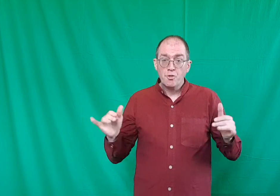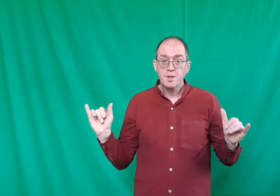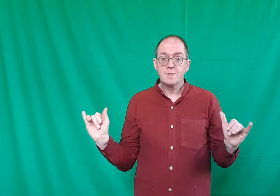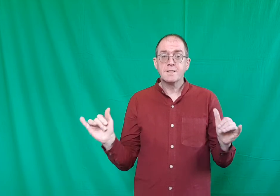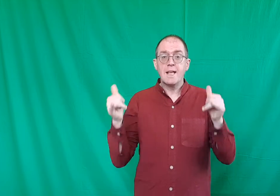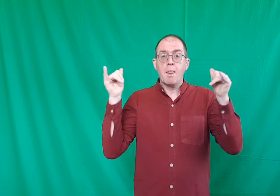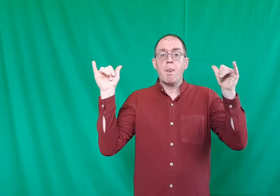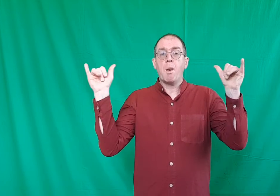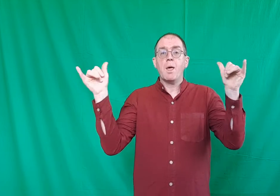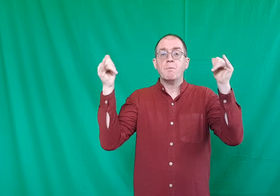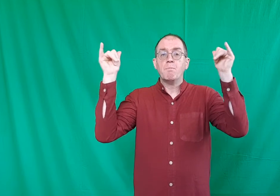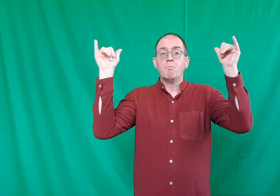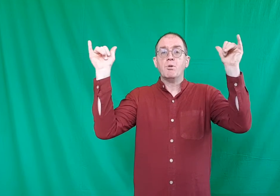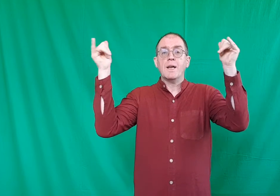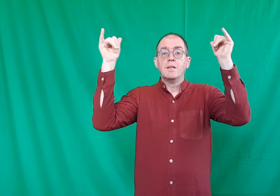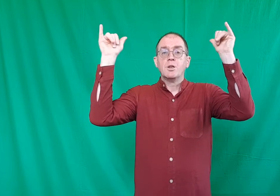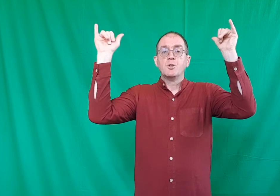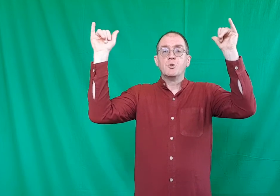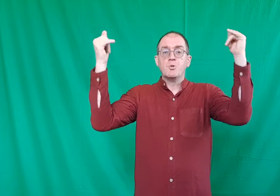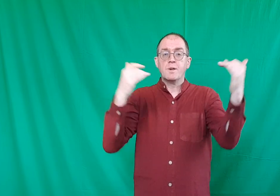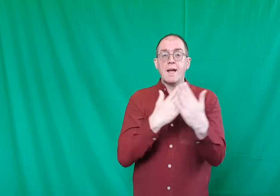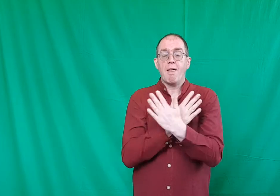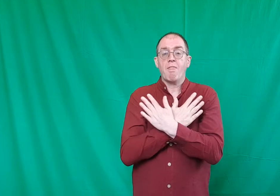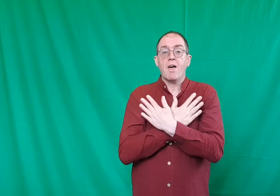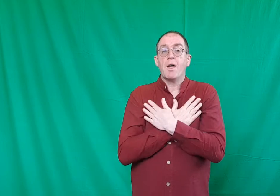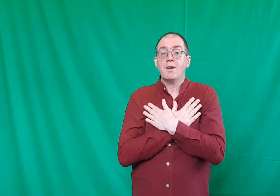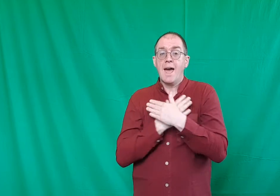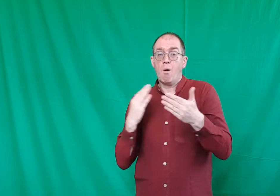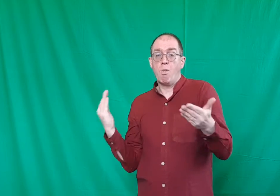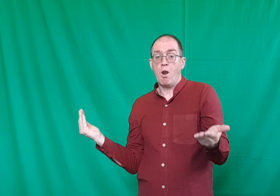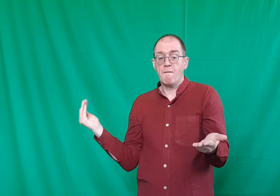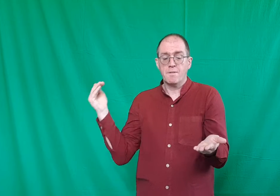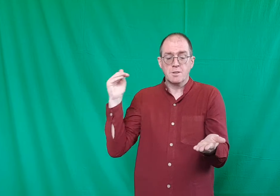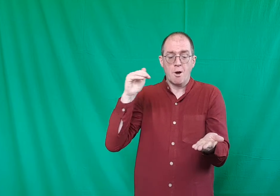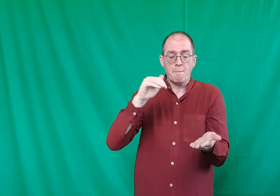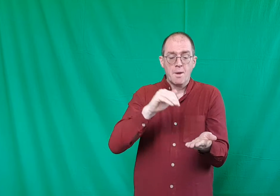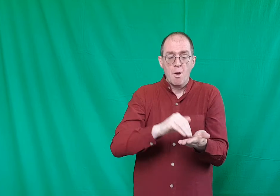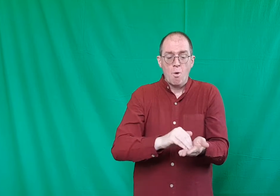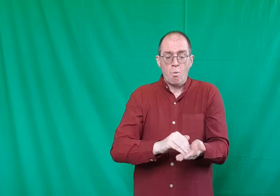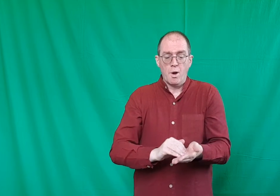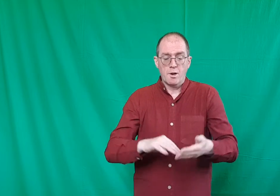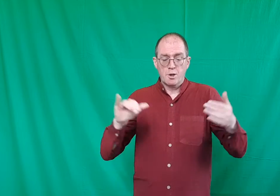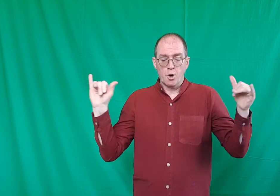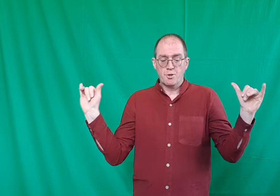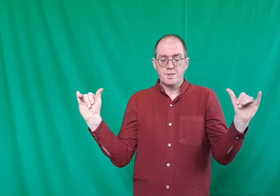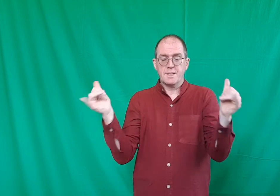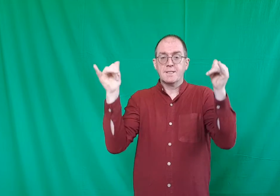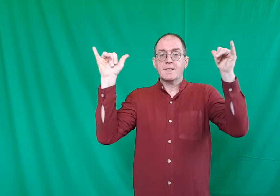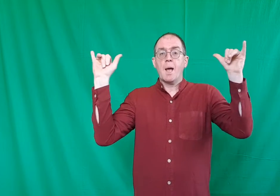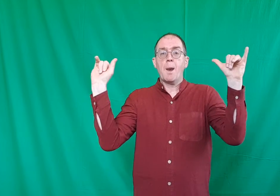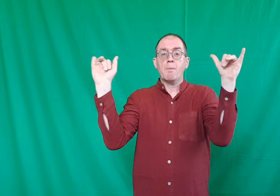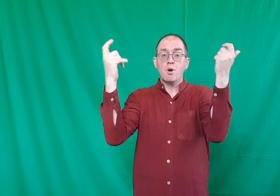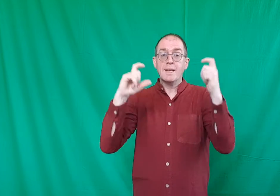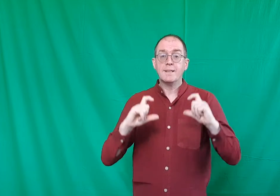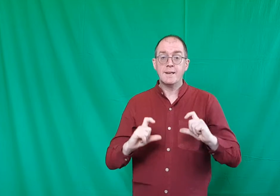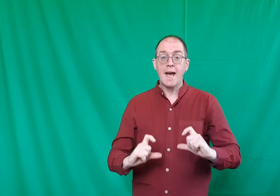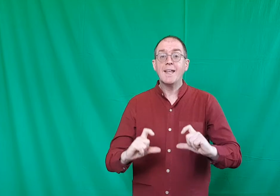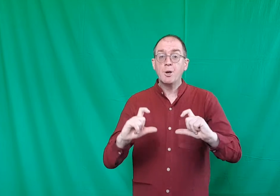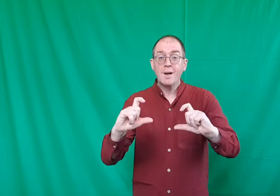to celebrate together. Now that love has come, we're going to celebrate together. I do